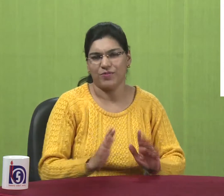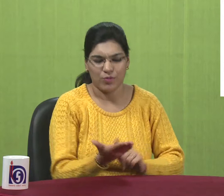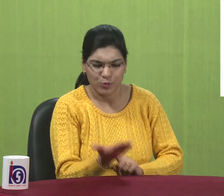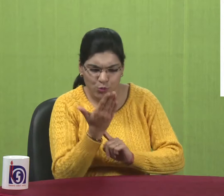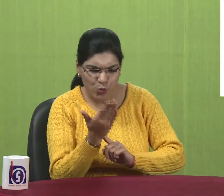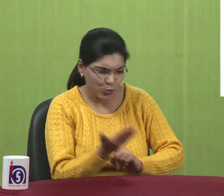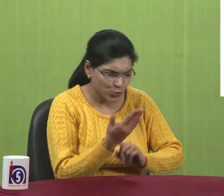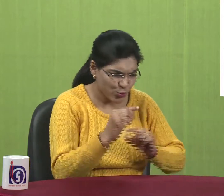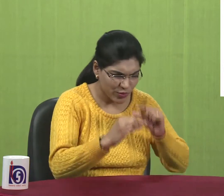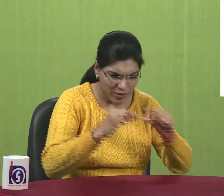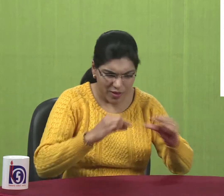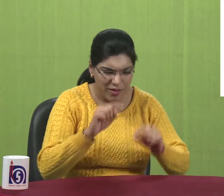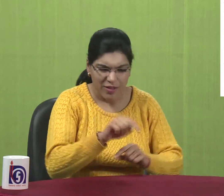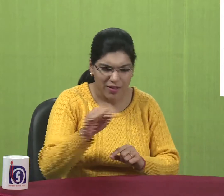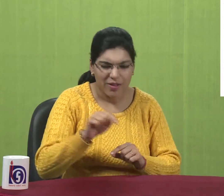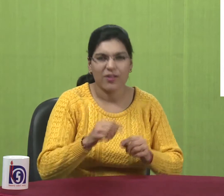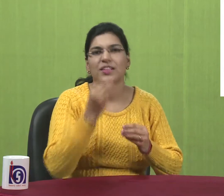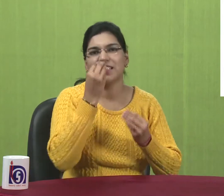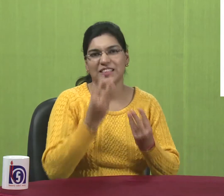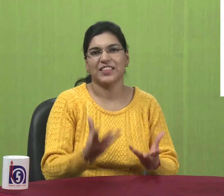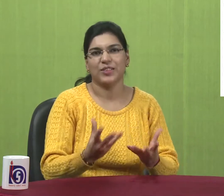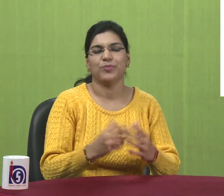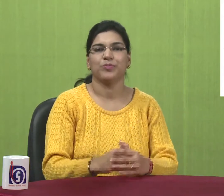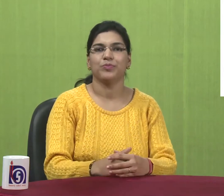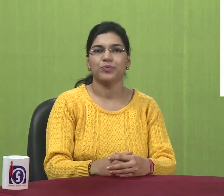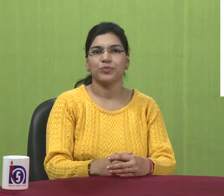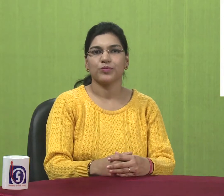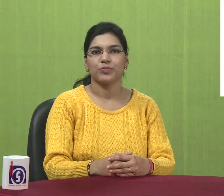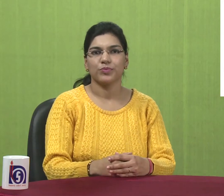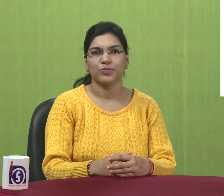The most popular operating system available today is Windows.